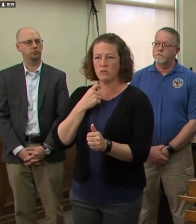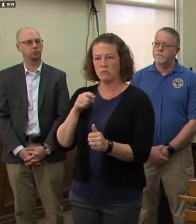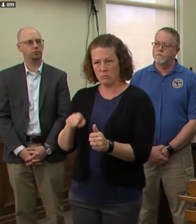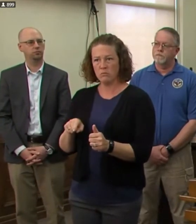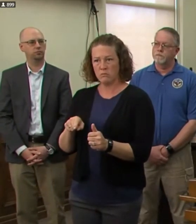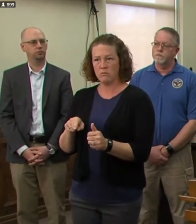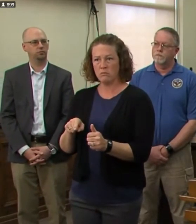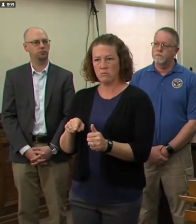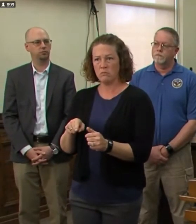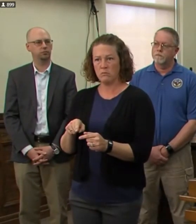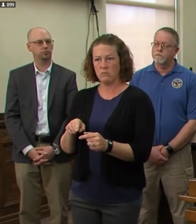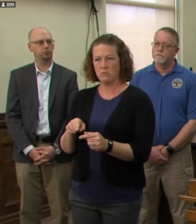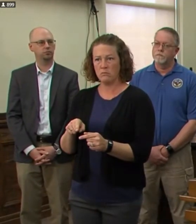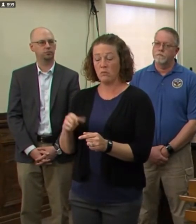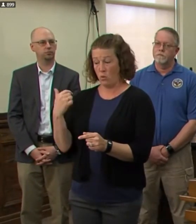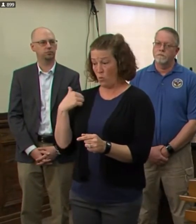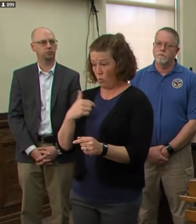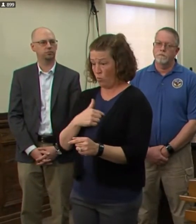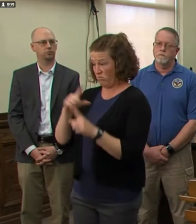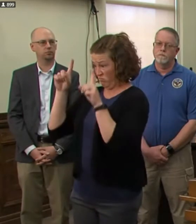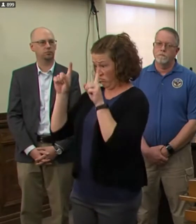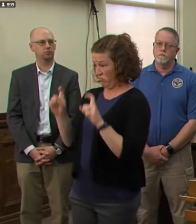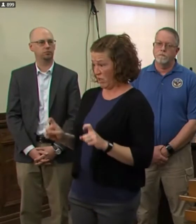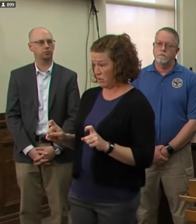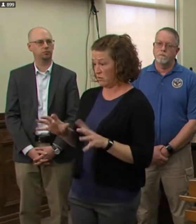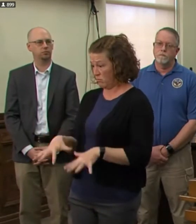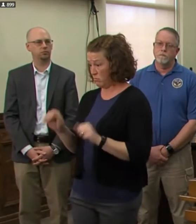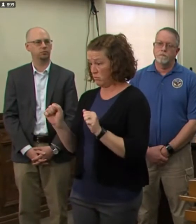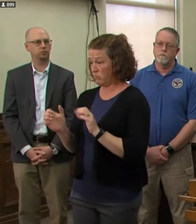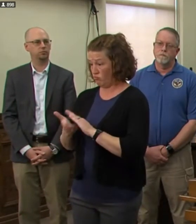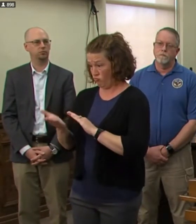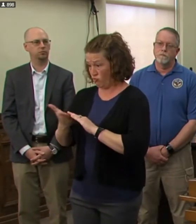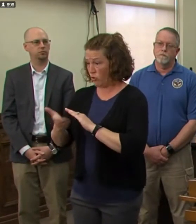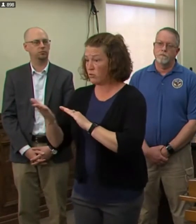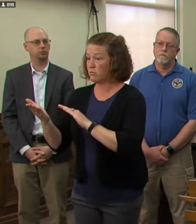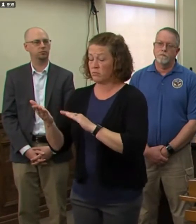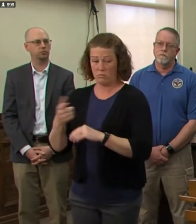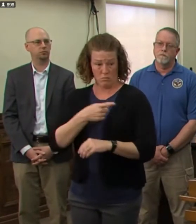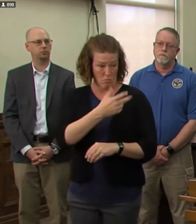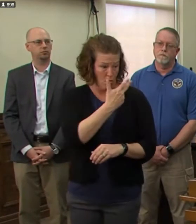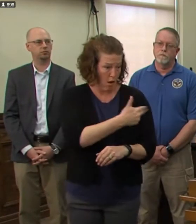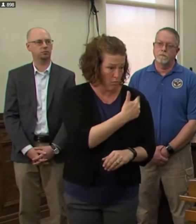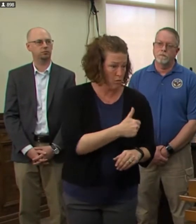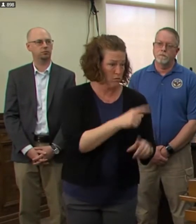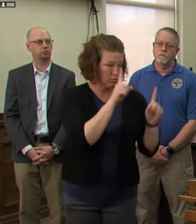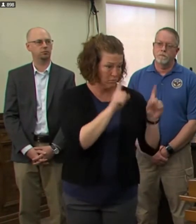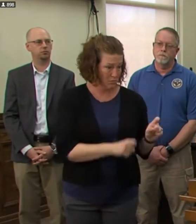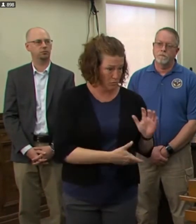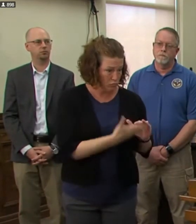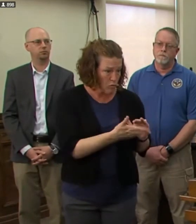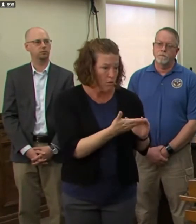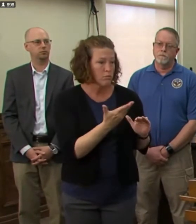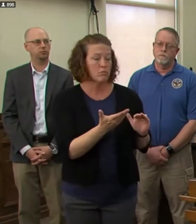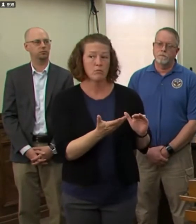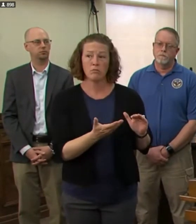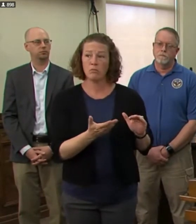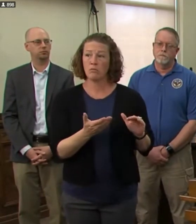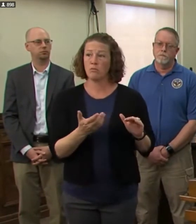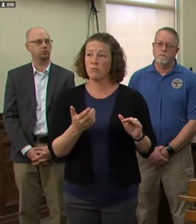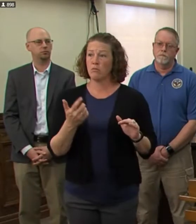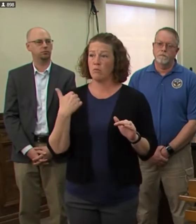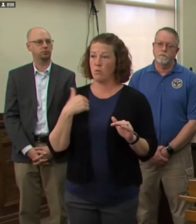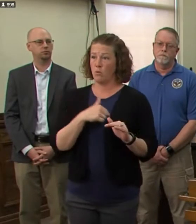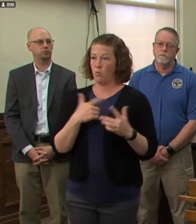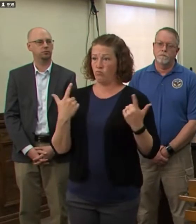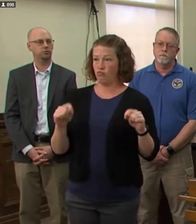You know, we are running the tests. We have individual hospitals that are running their own tests. We have commercial labs that are running their tests. But we are trying